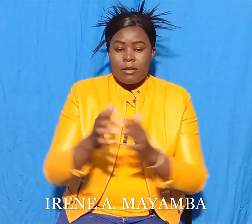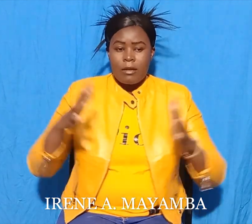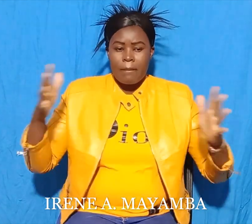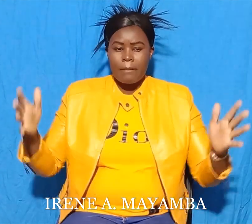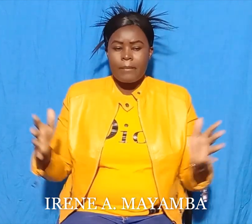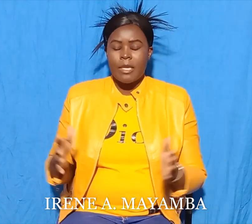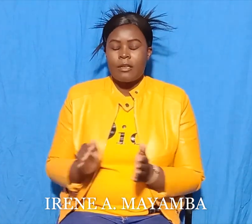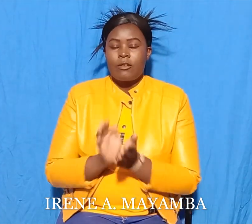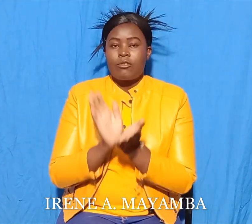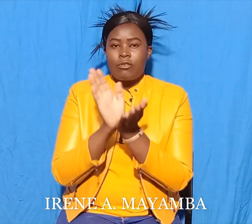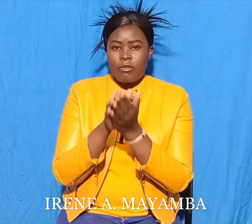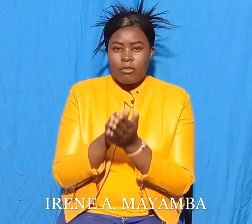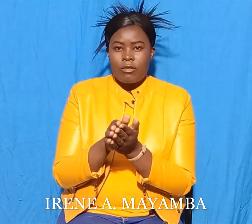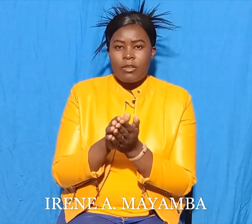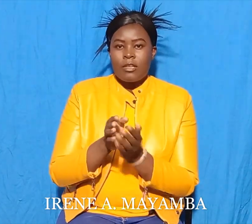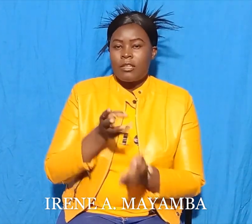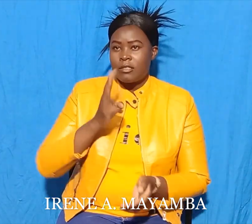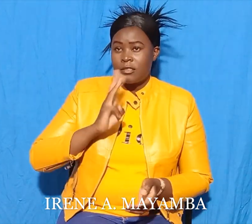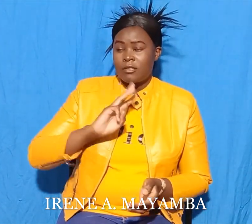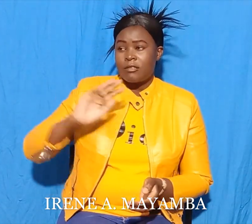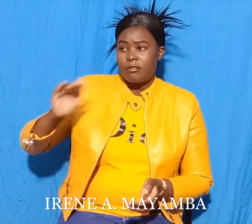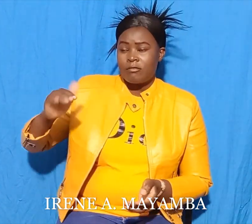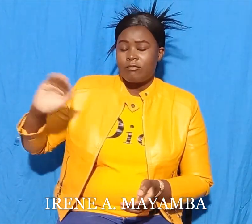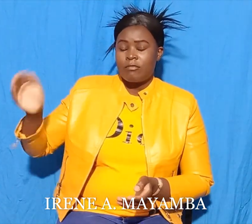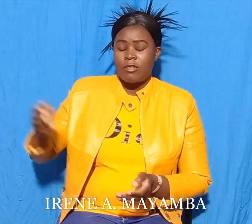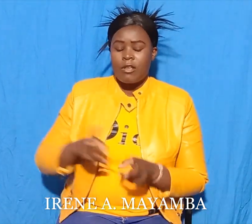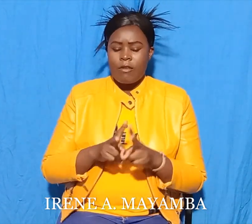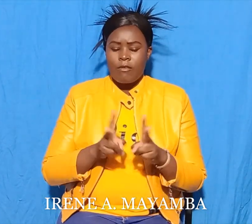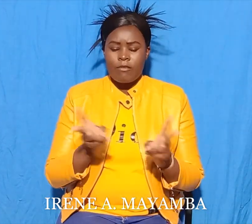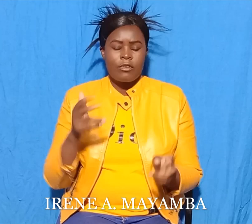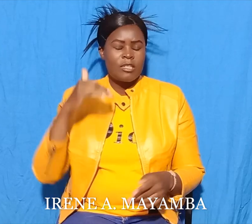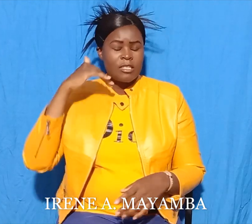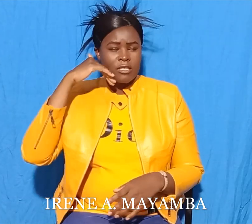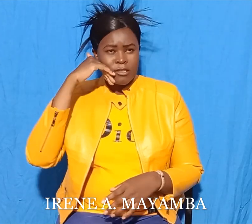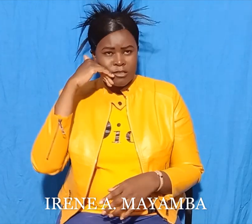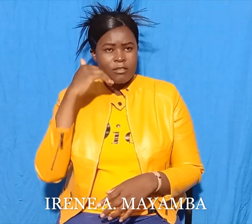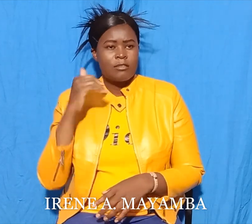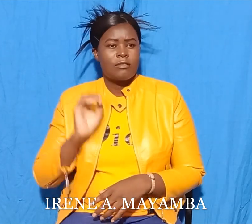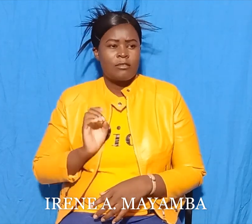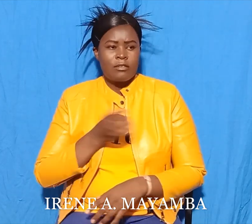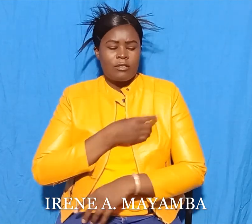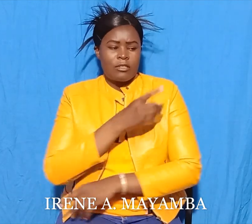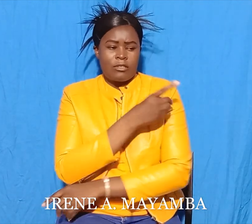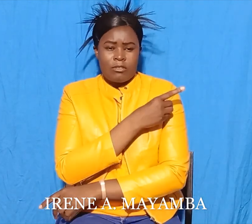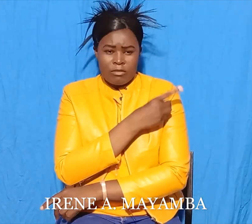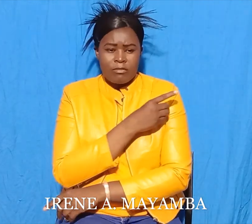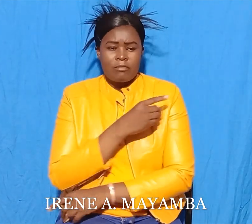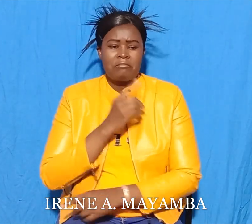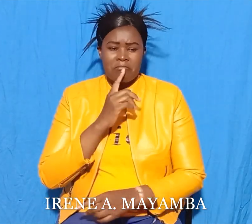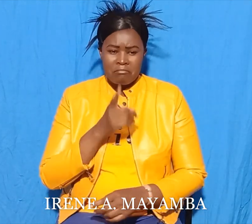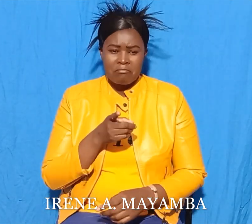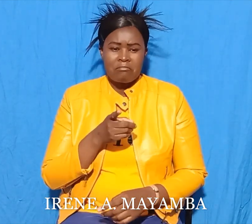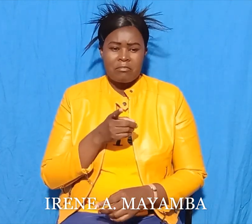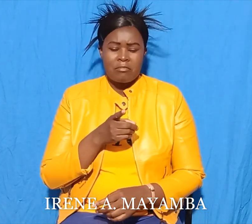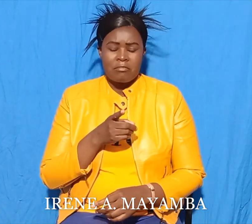is very ill. Our doctor said to him, Our must eat a monkey's heart.